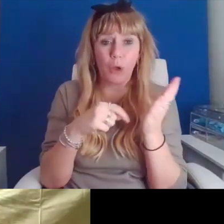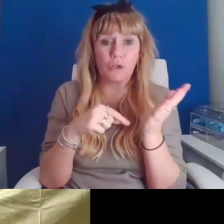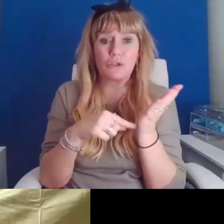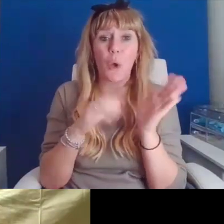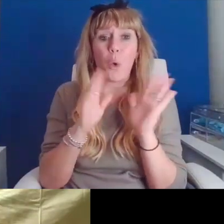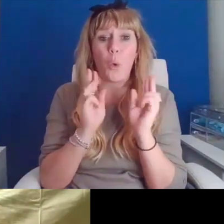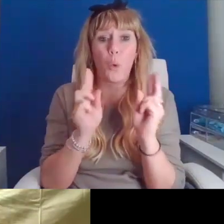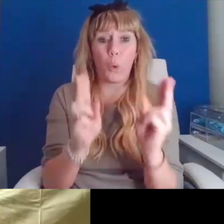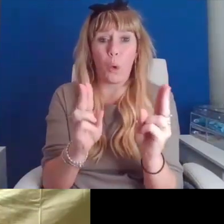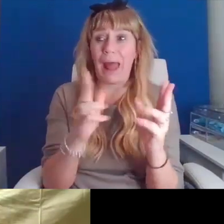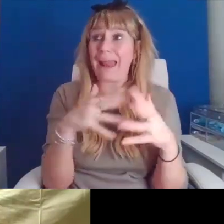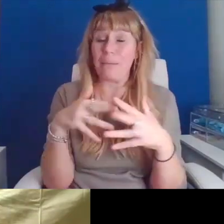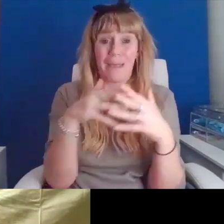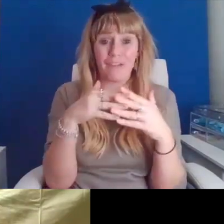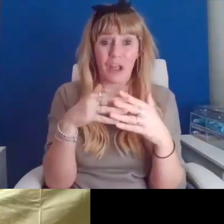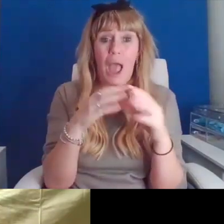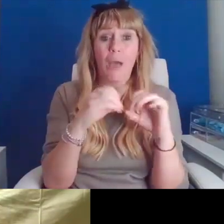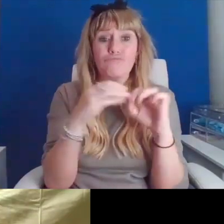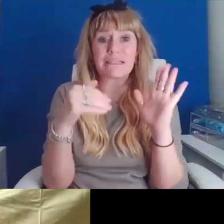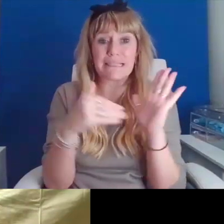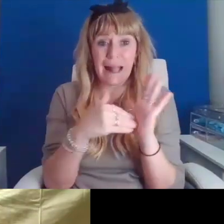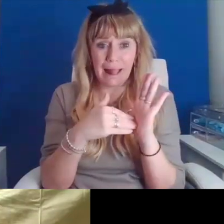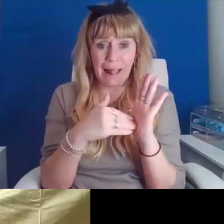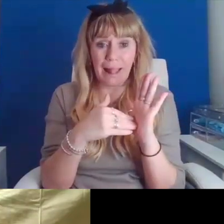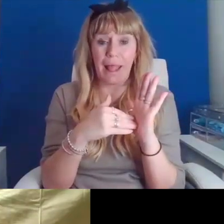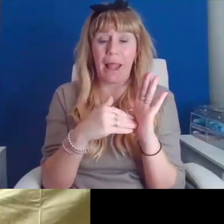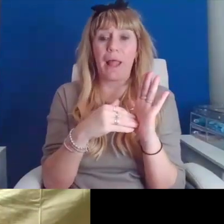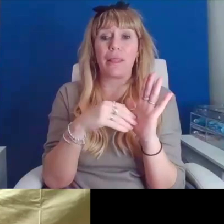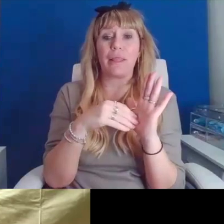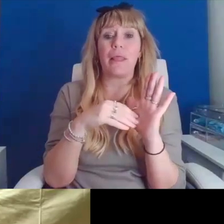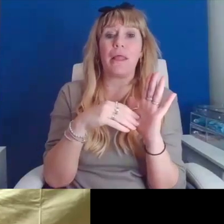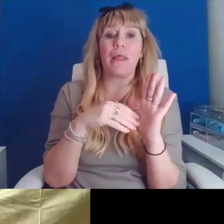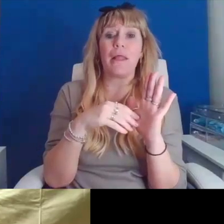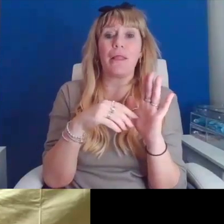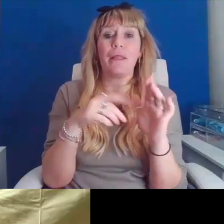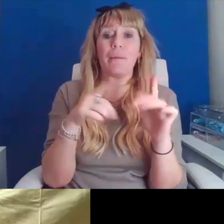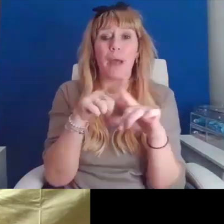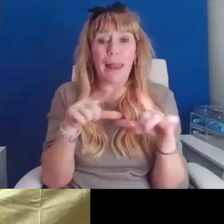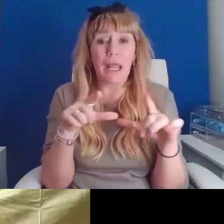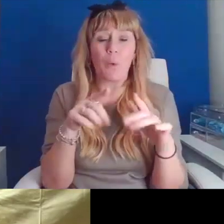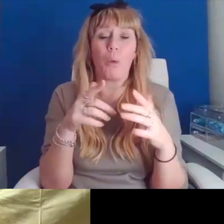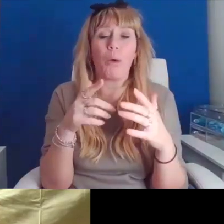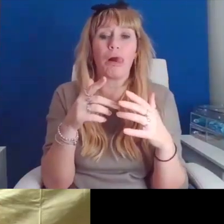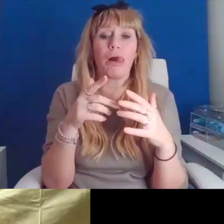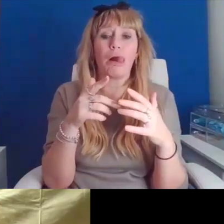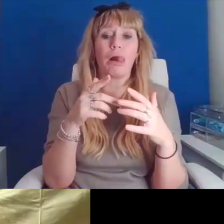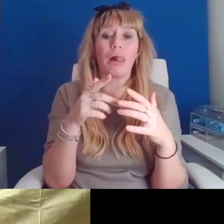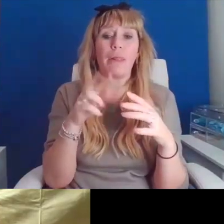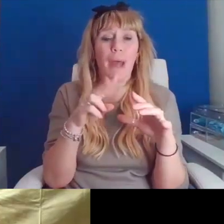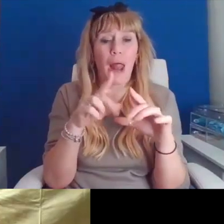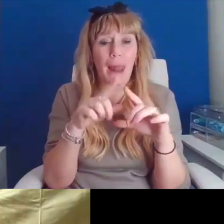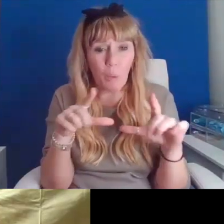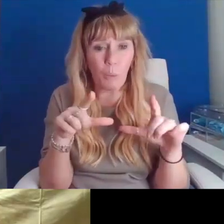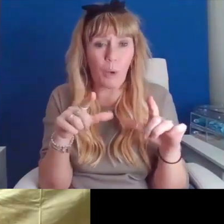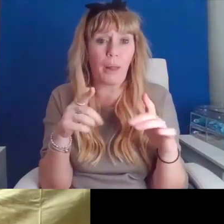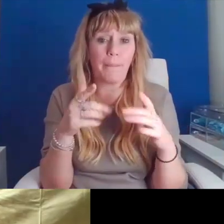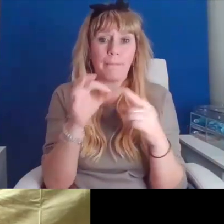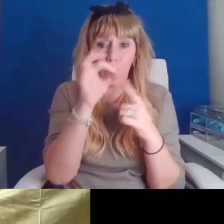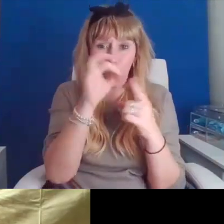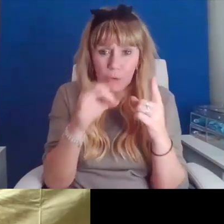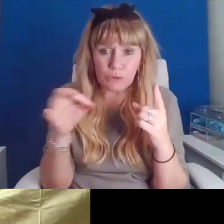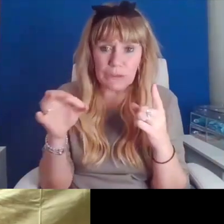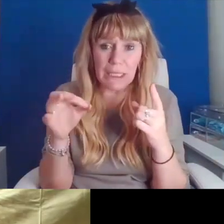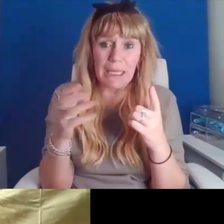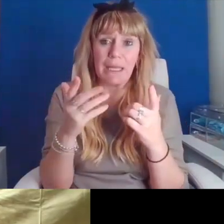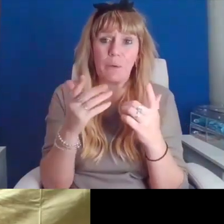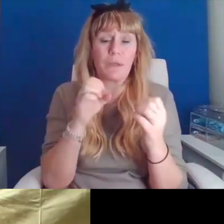America and Brazil. Their bilingual poetry collection, Interdimensional Traveller, was published by Burning